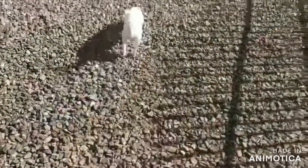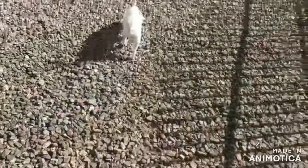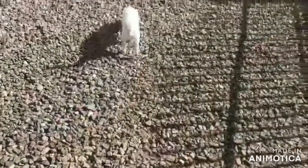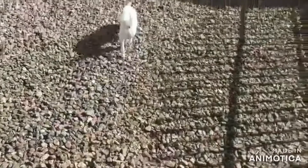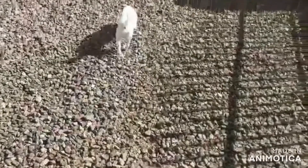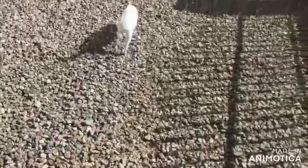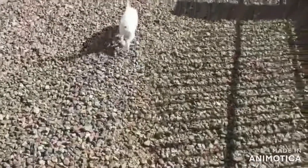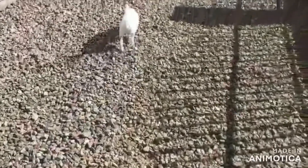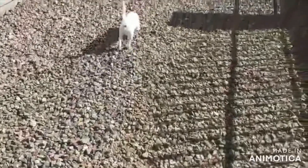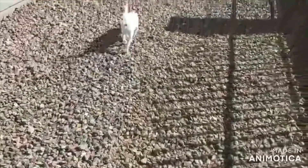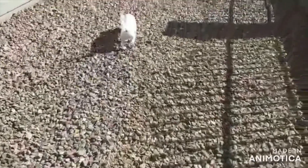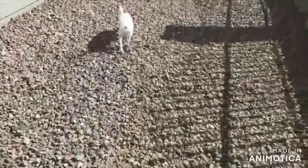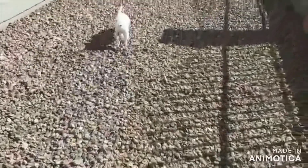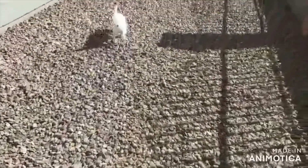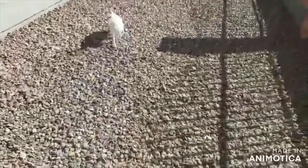i hear you're close